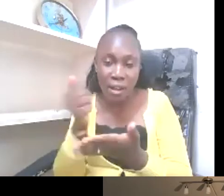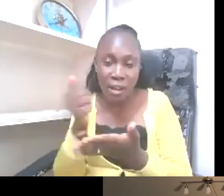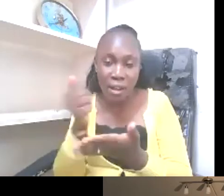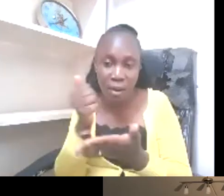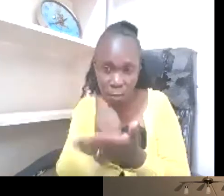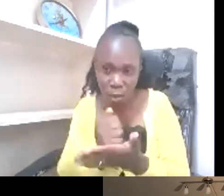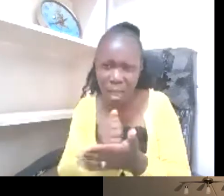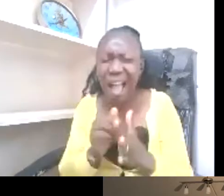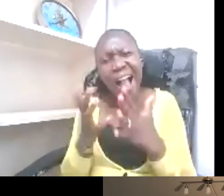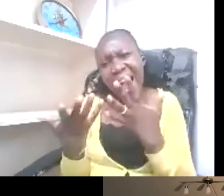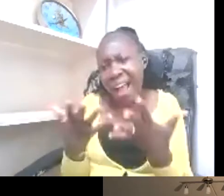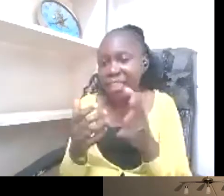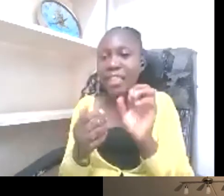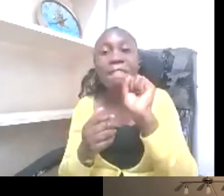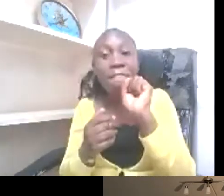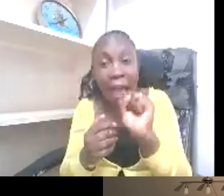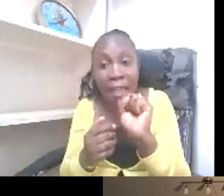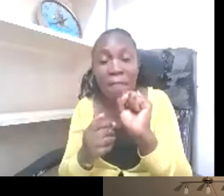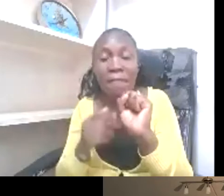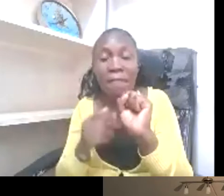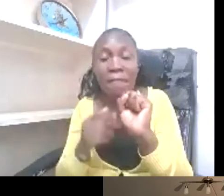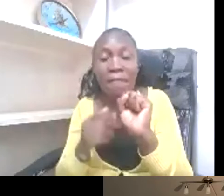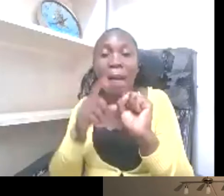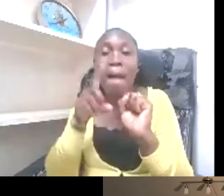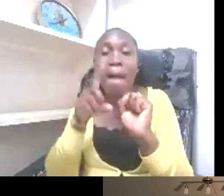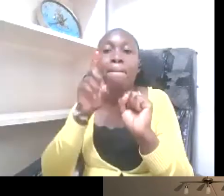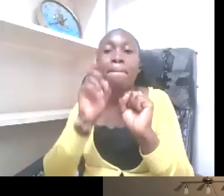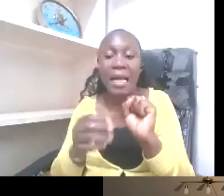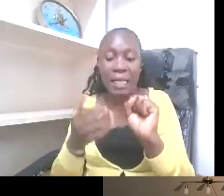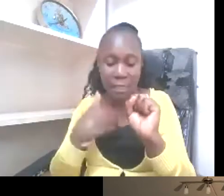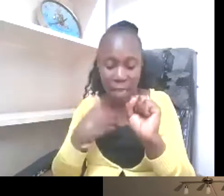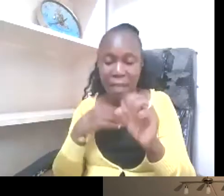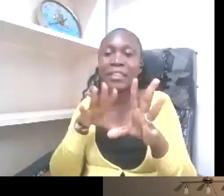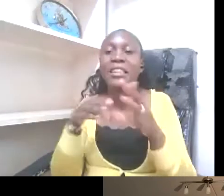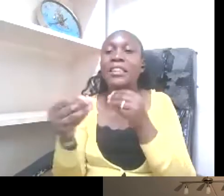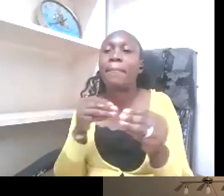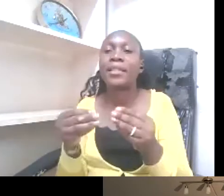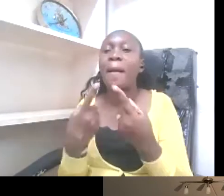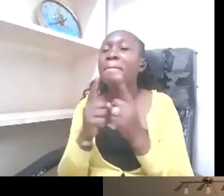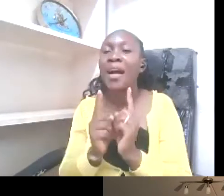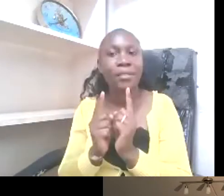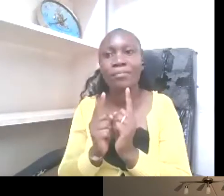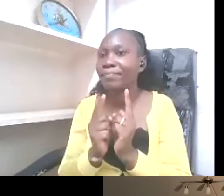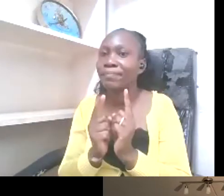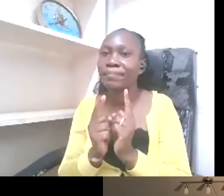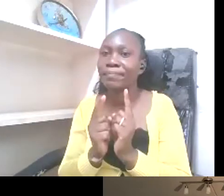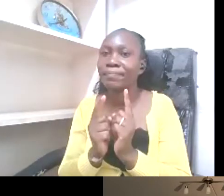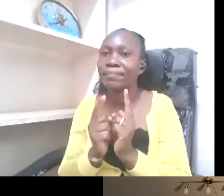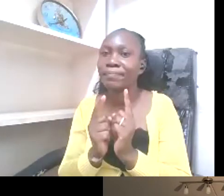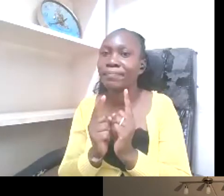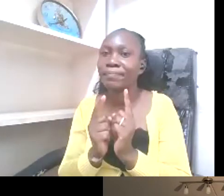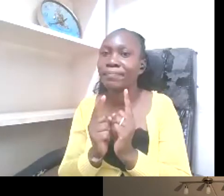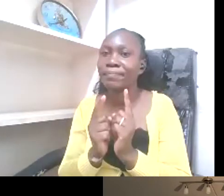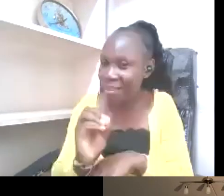delineated, it's not clearly explained exactly how we will go about ensuring this and how to measure it and